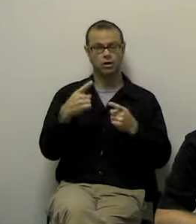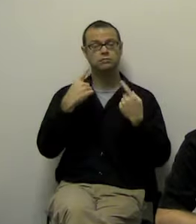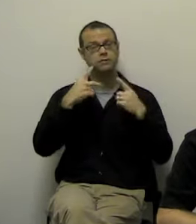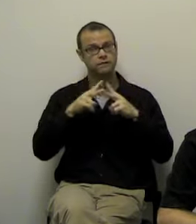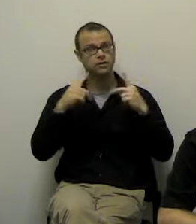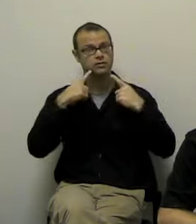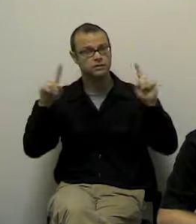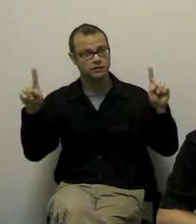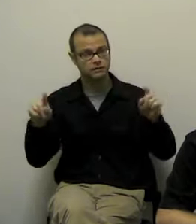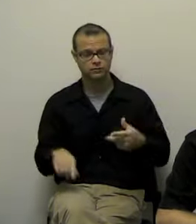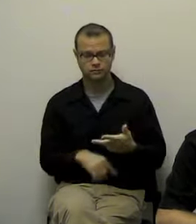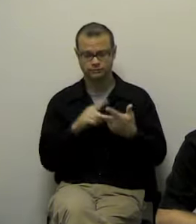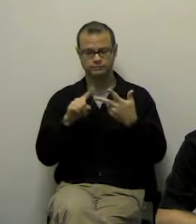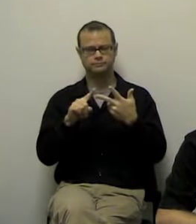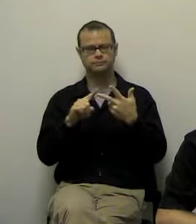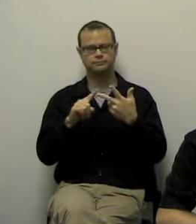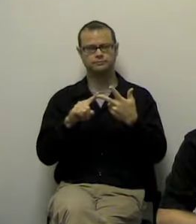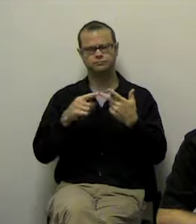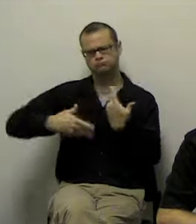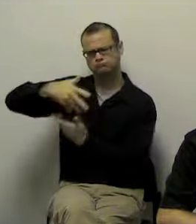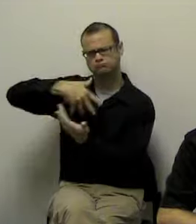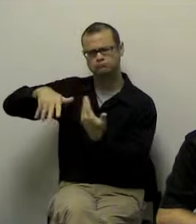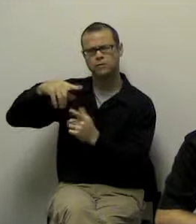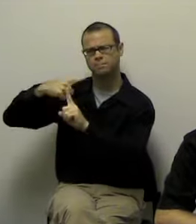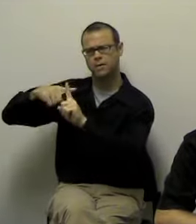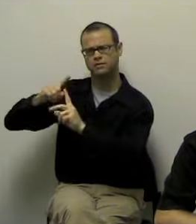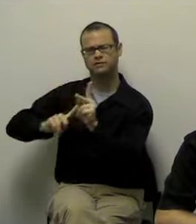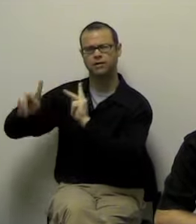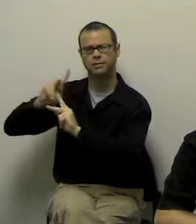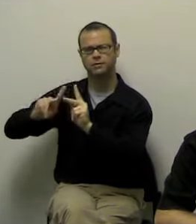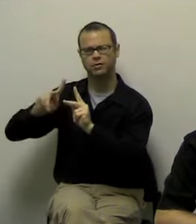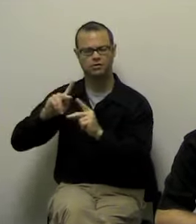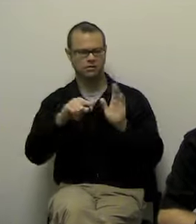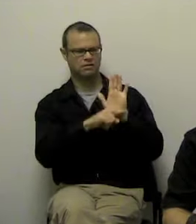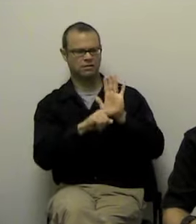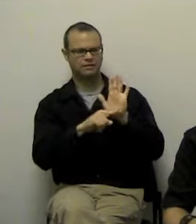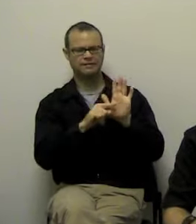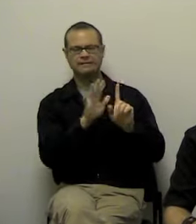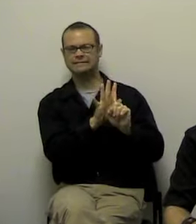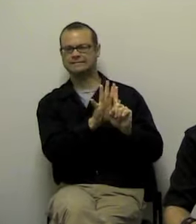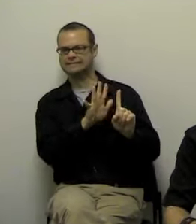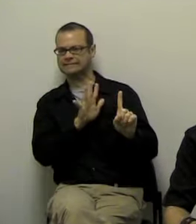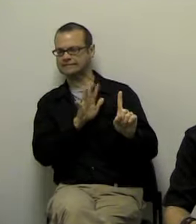with positive people. Try to avoid any negative people in your life, and keep the positive people at a forefront.